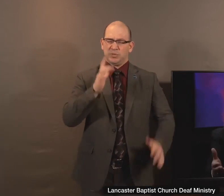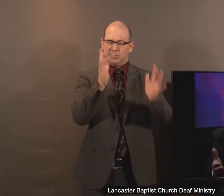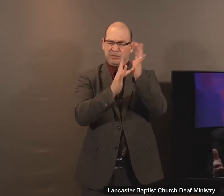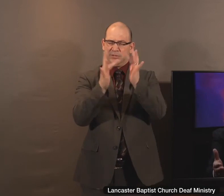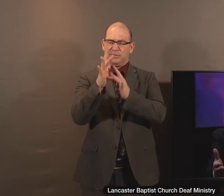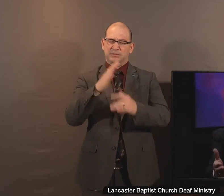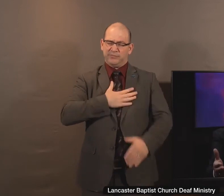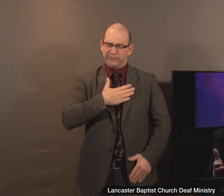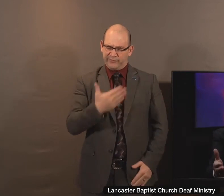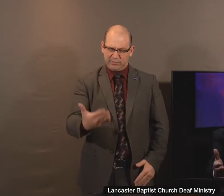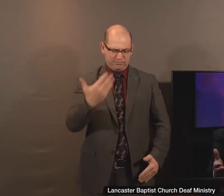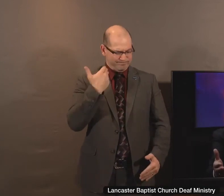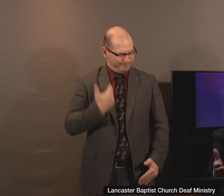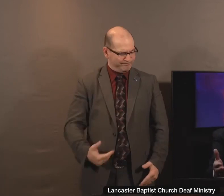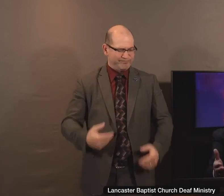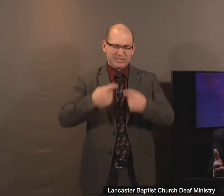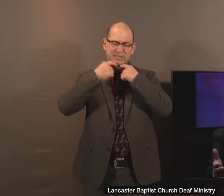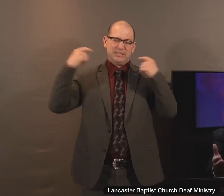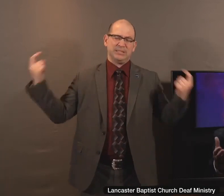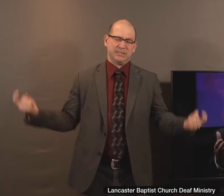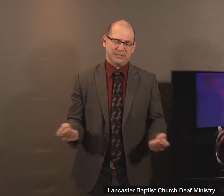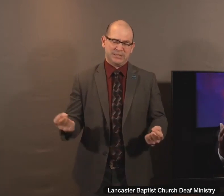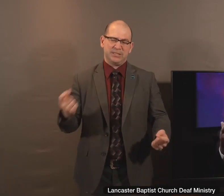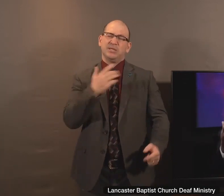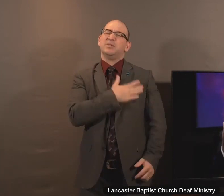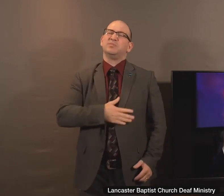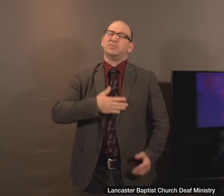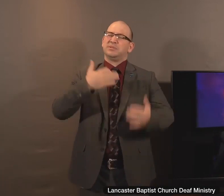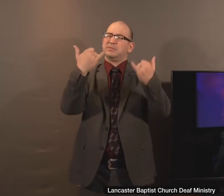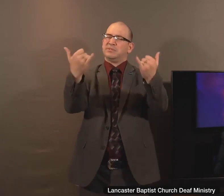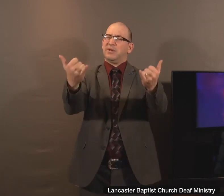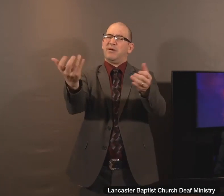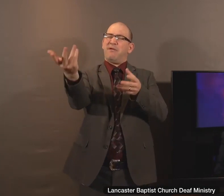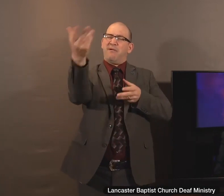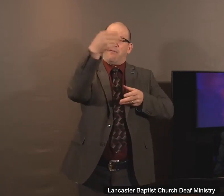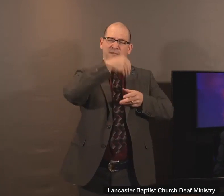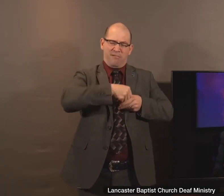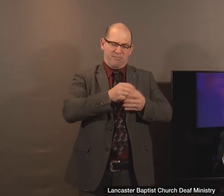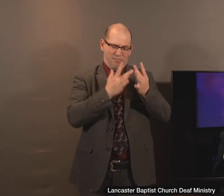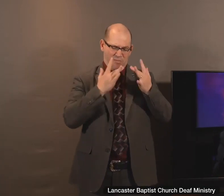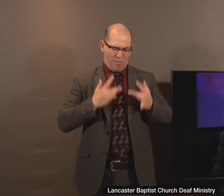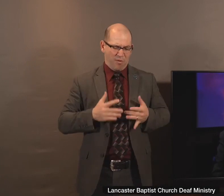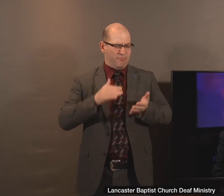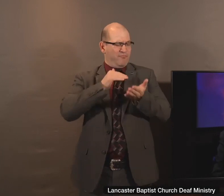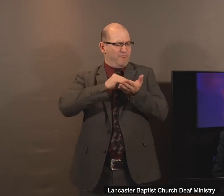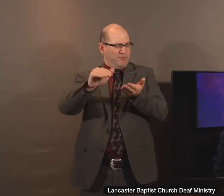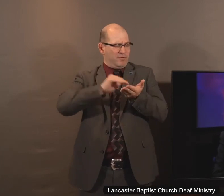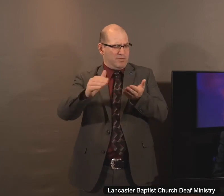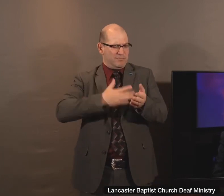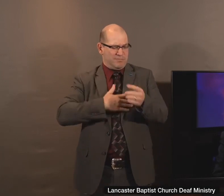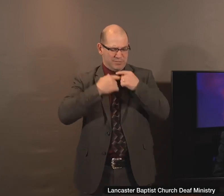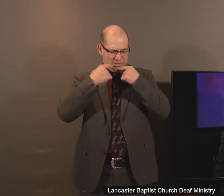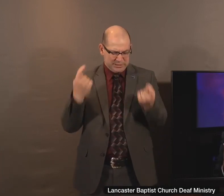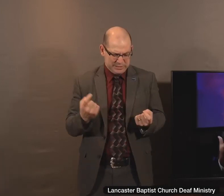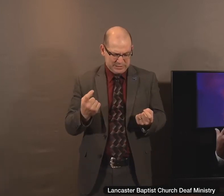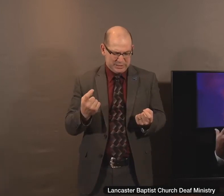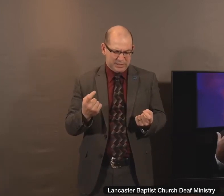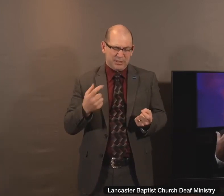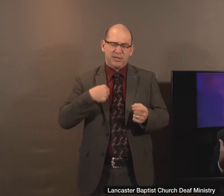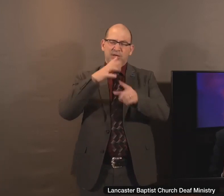am a sinner. I ask you now to come into my life to forgive my sin. I'm trusting you and